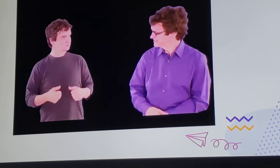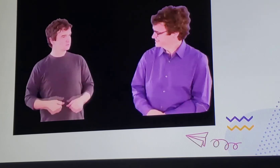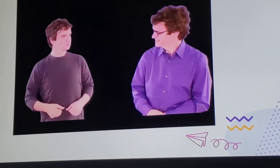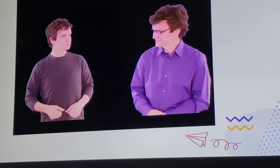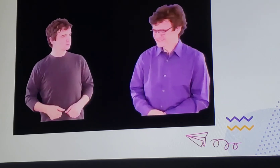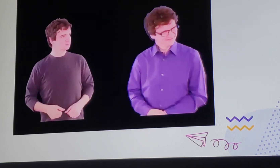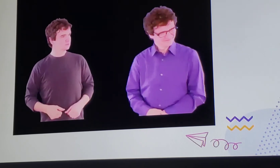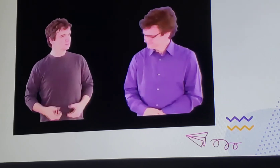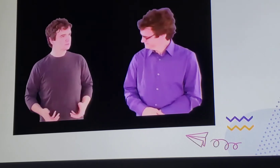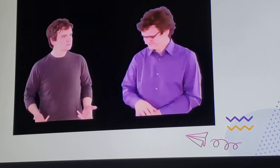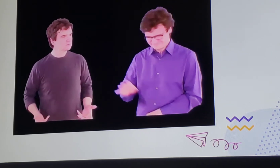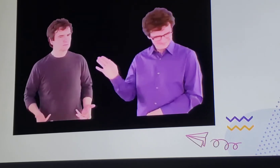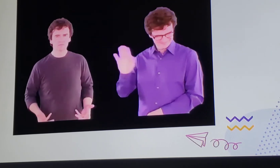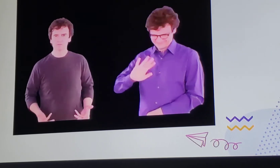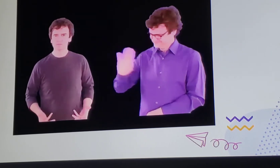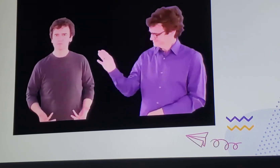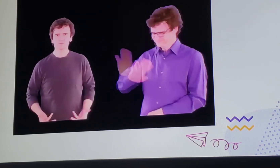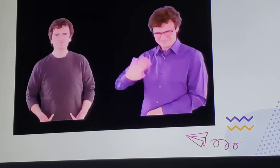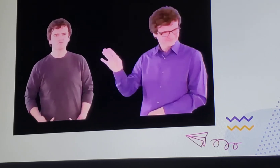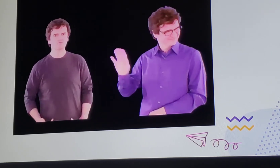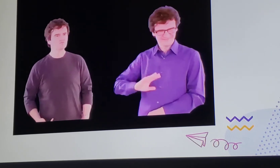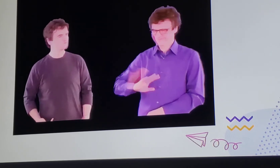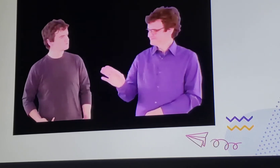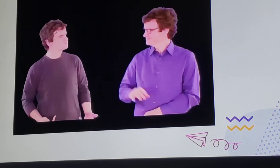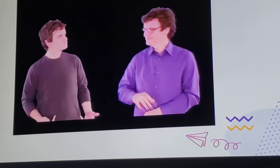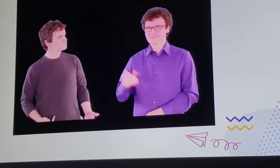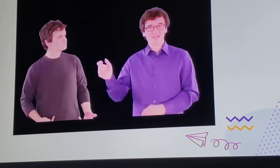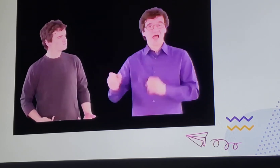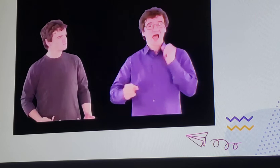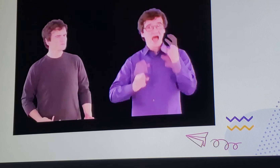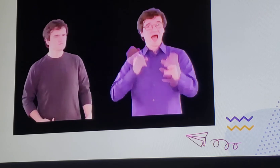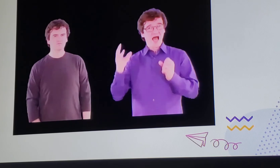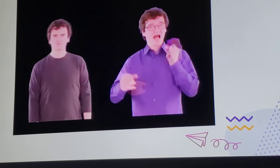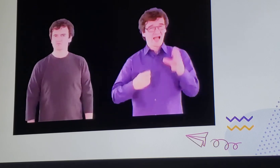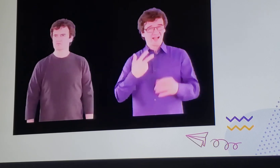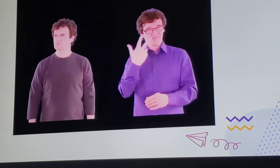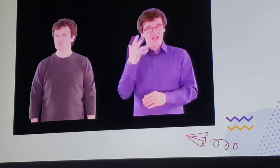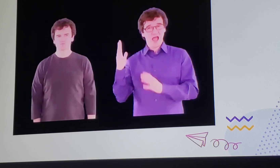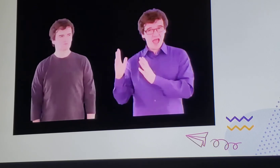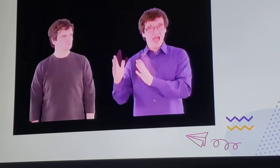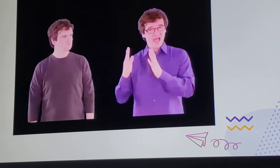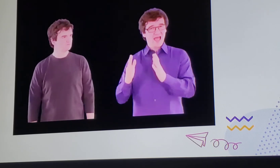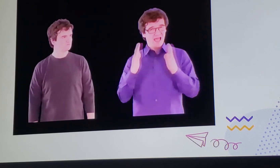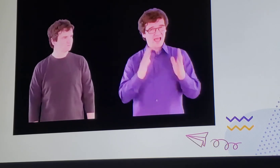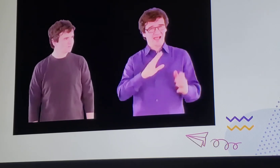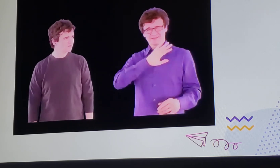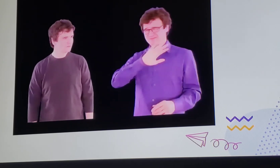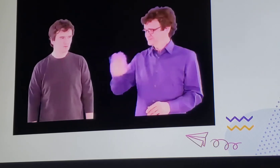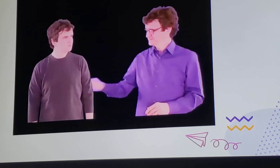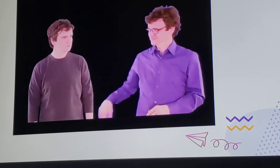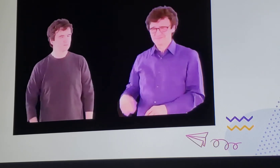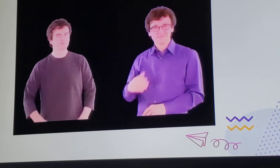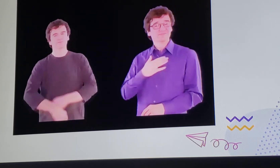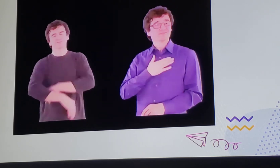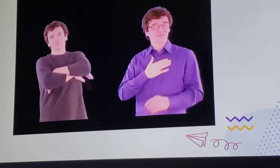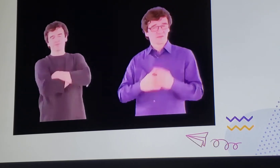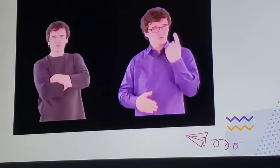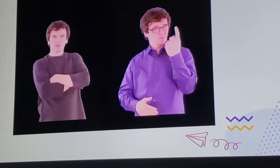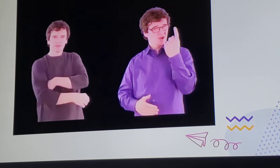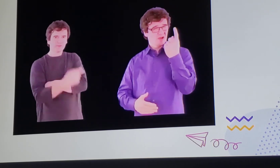The first thing you can do is ASL, say, no, no, no. That's a lot of signs. That's three parts. No, I'm going to